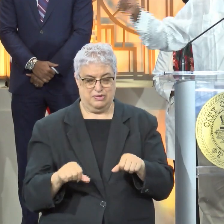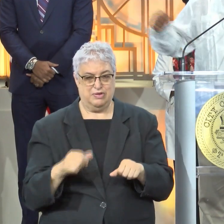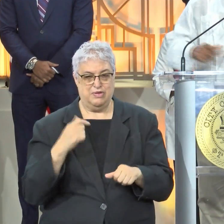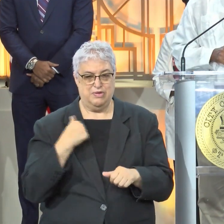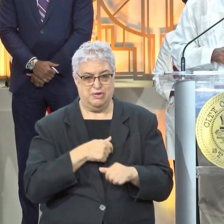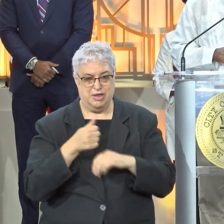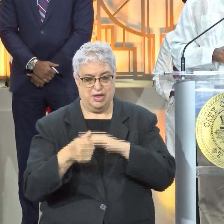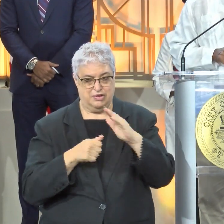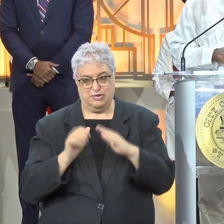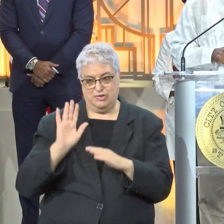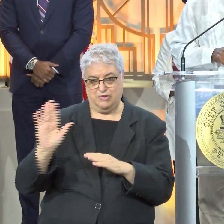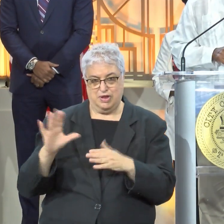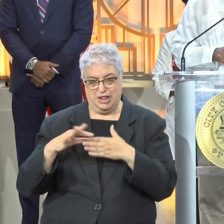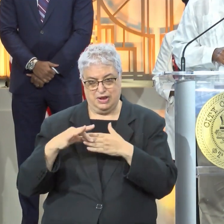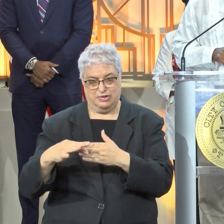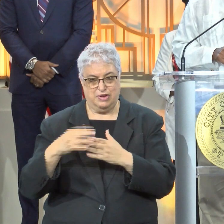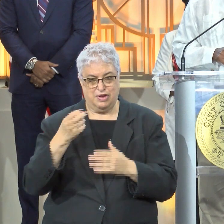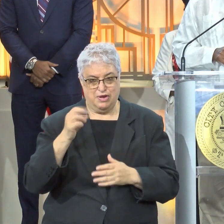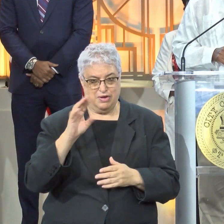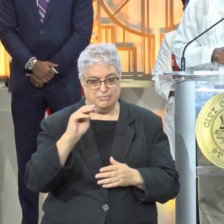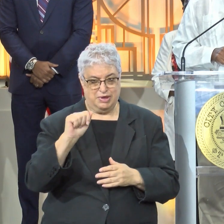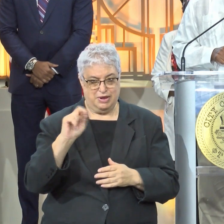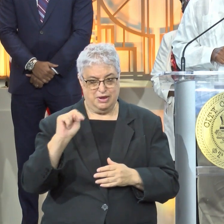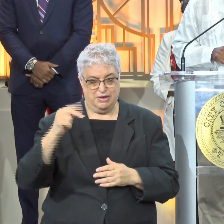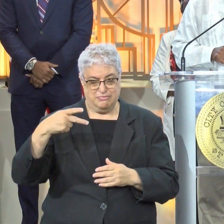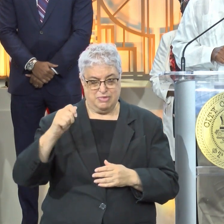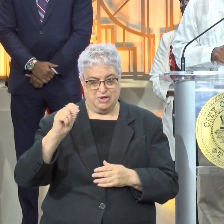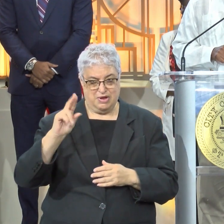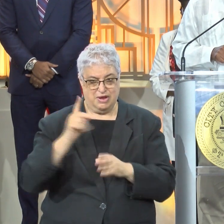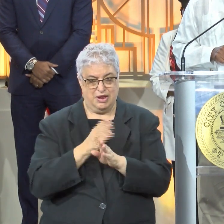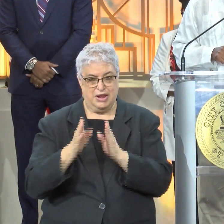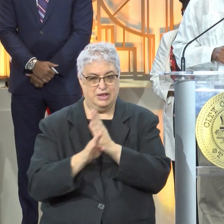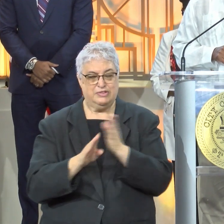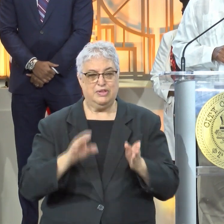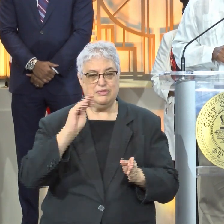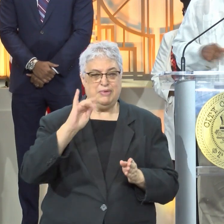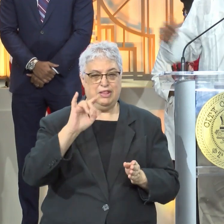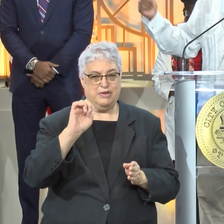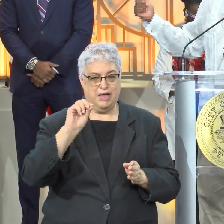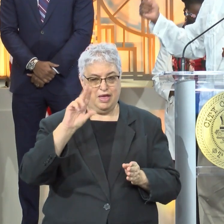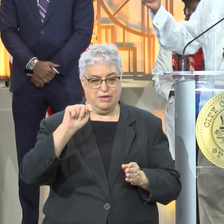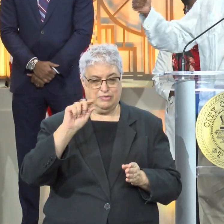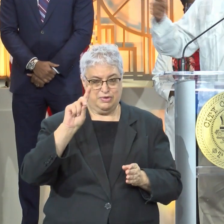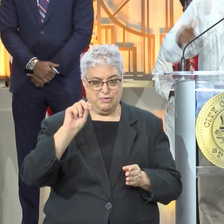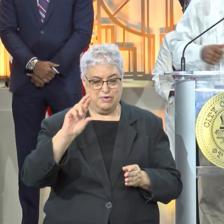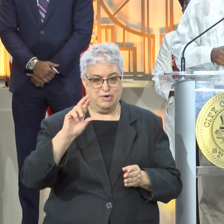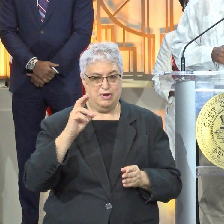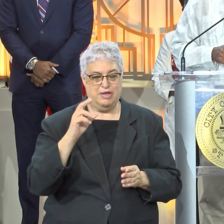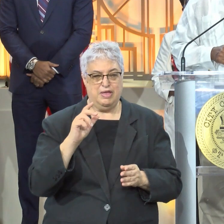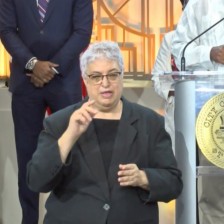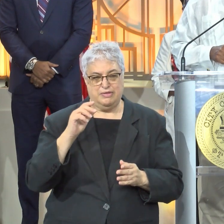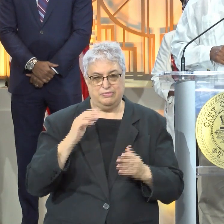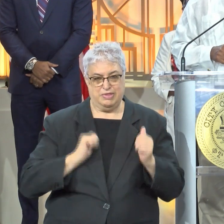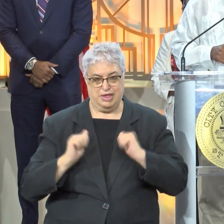under your leadership. It is in Herman Park next to the Miller Outdoor Theater. Congresswoman, the bishop, and